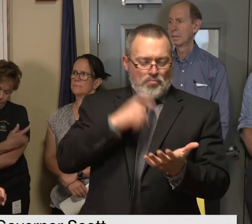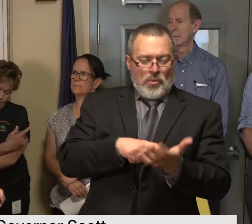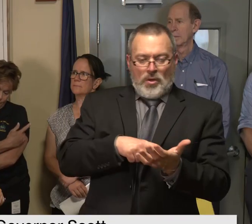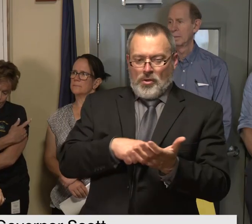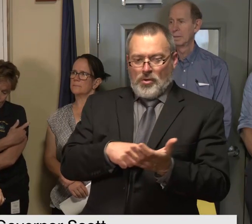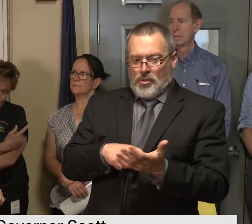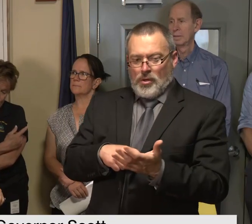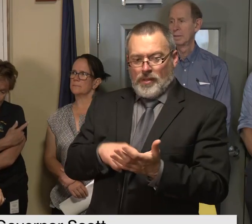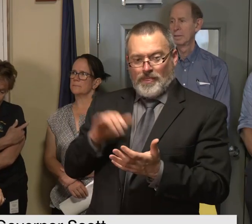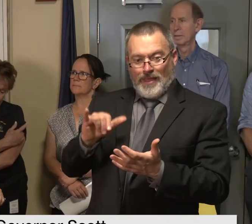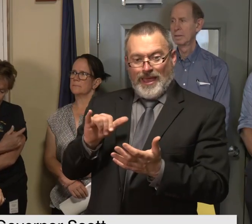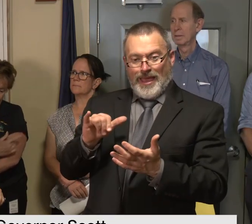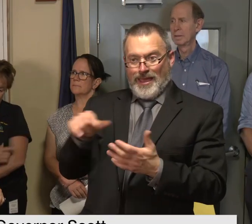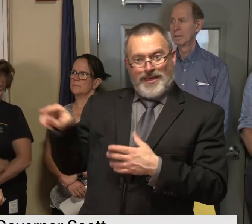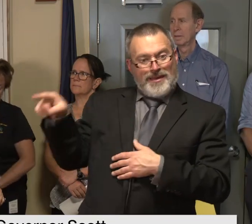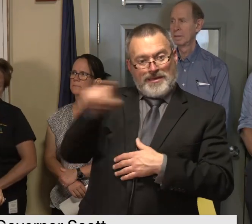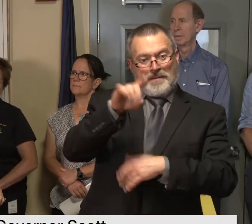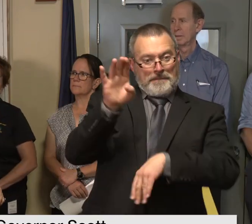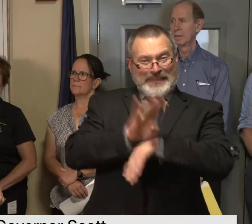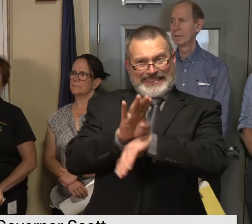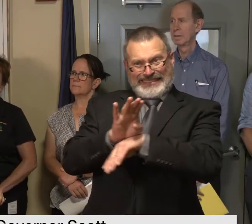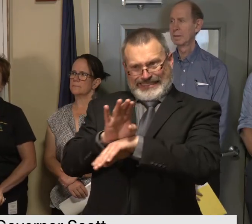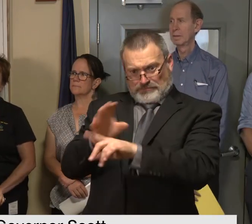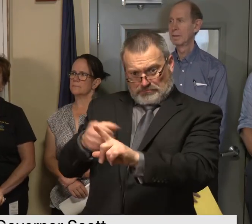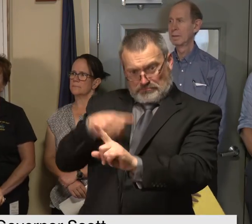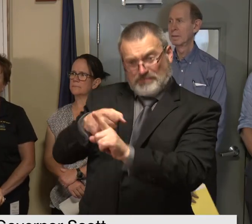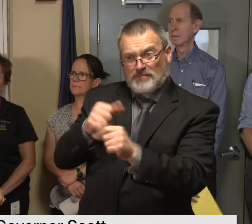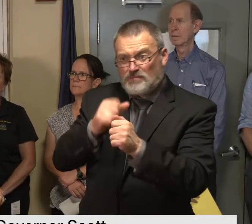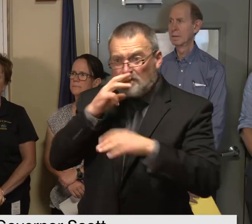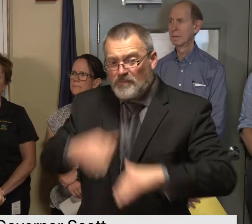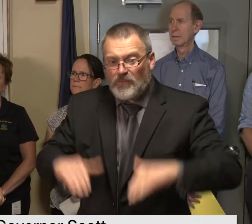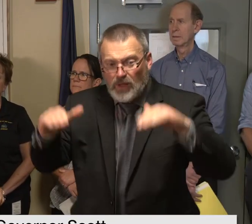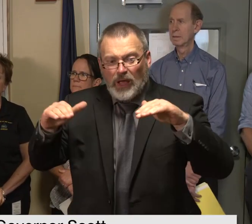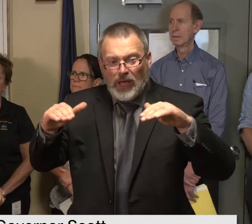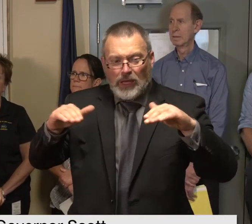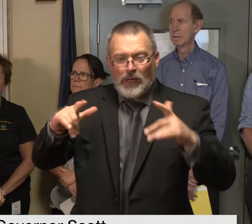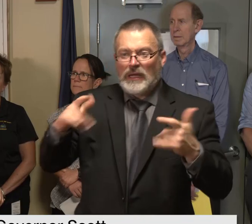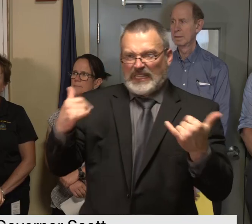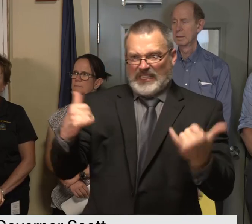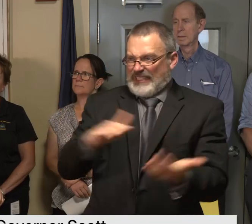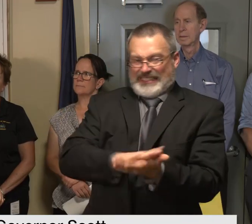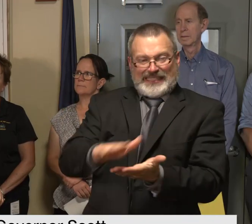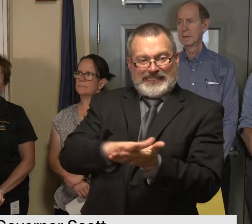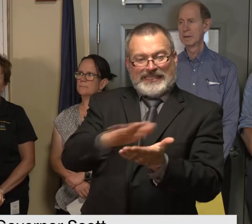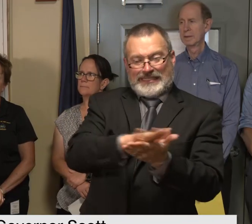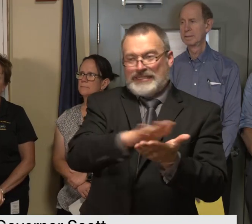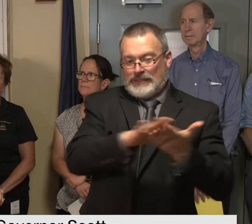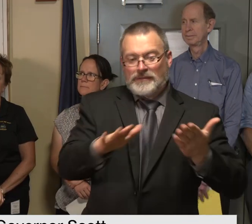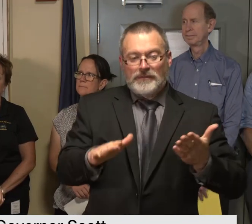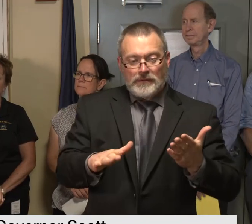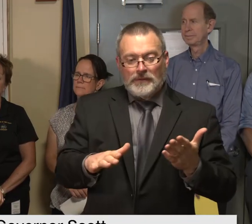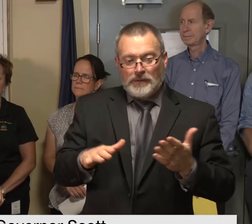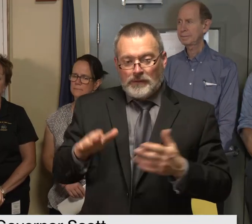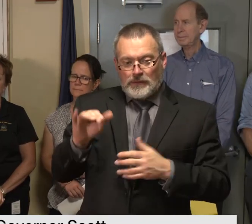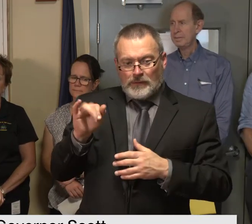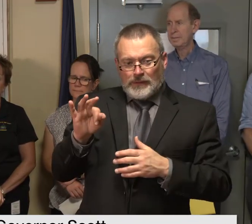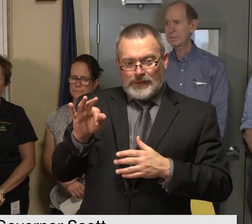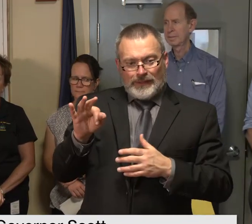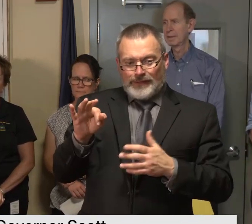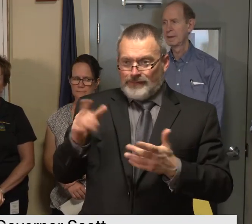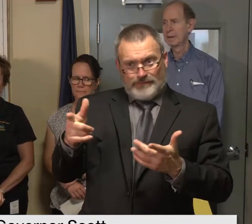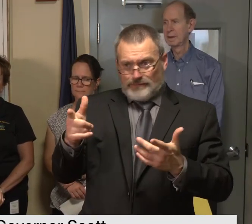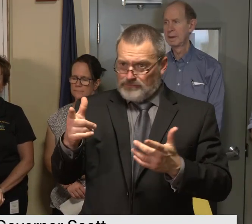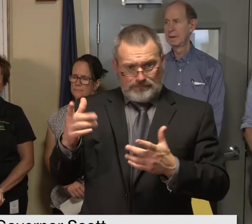impacted business owners and employers are probably cleaning up right now and so if they're not listening now our